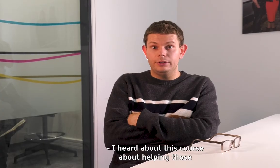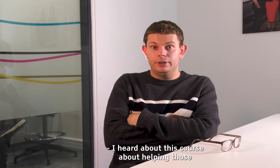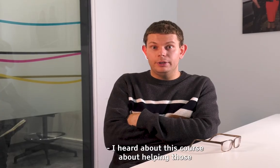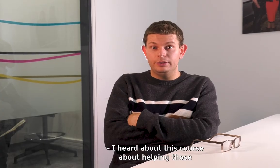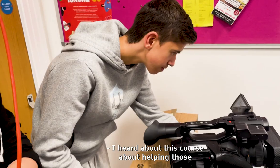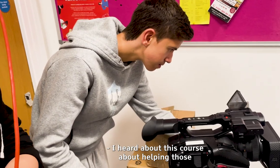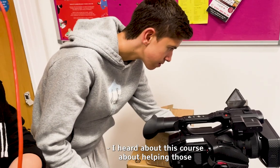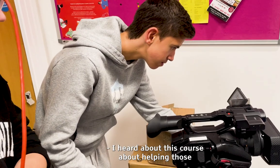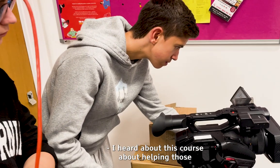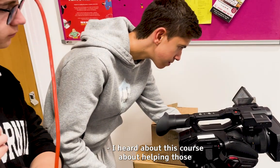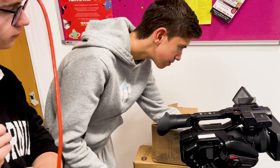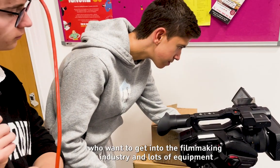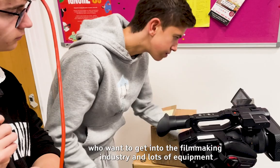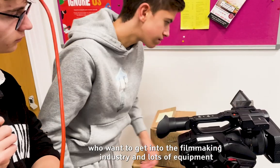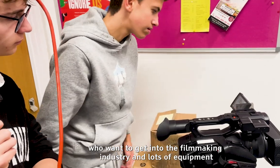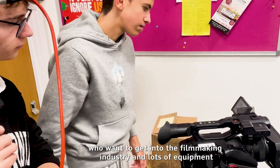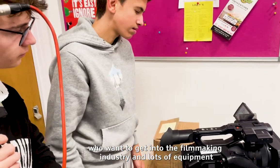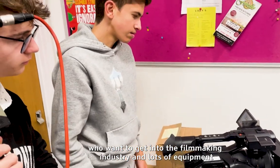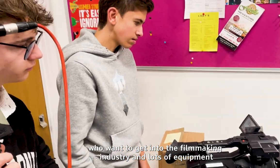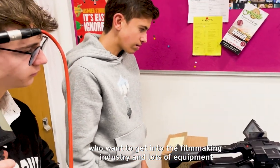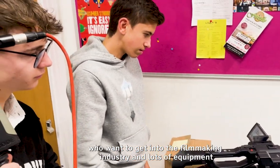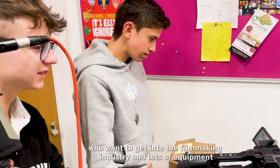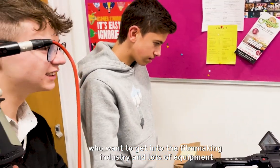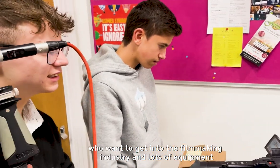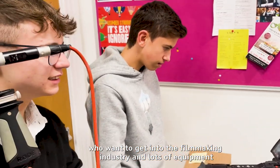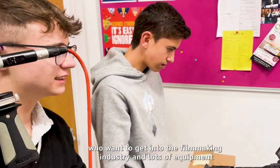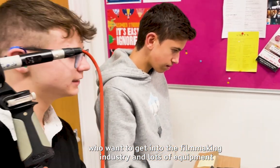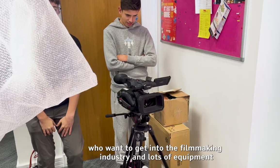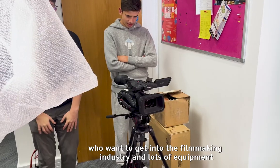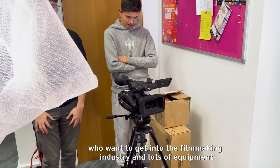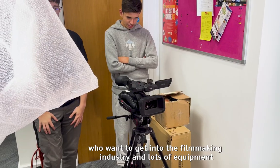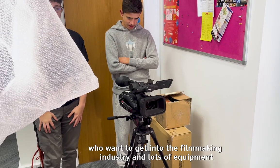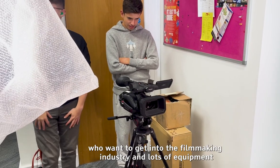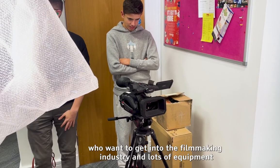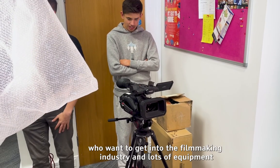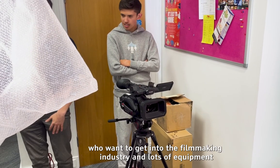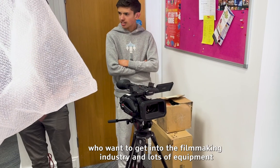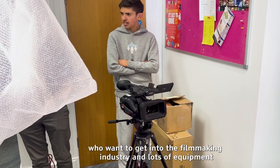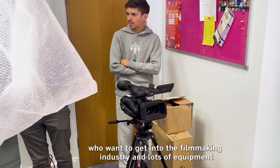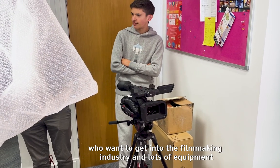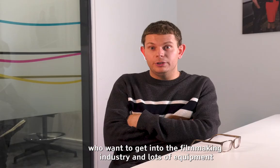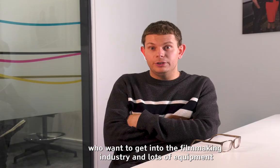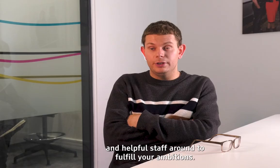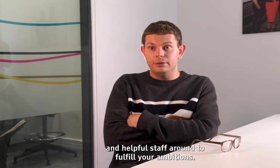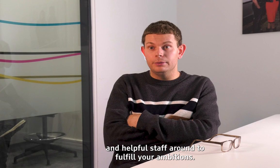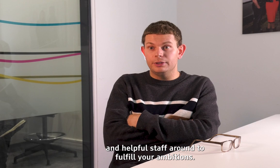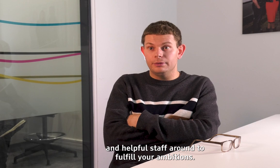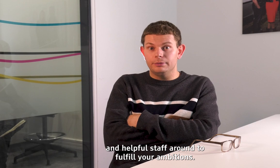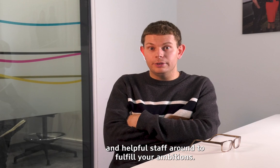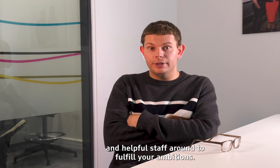about helping those who want to get into the filmmaking industry and there are lots of equipment and helpful staff around